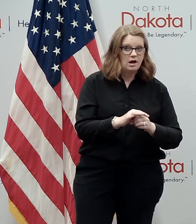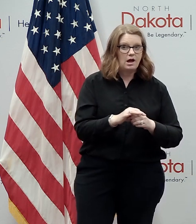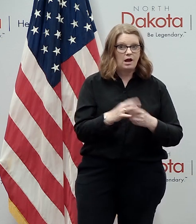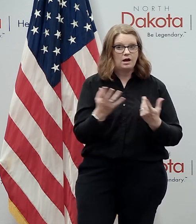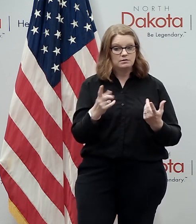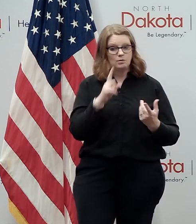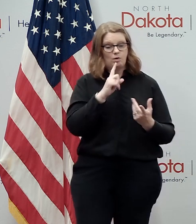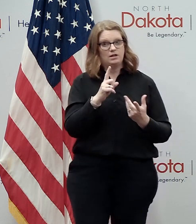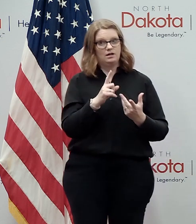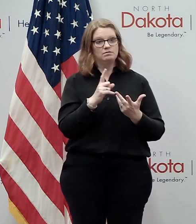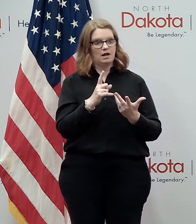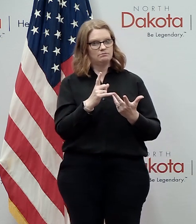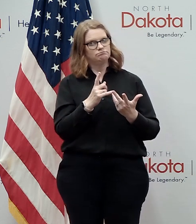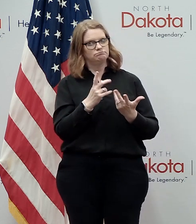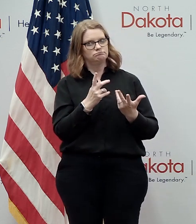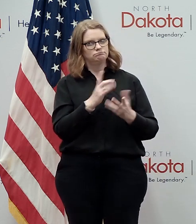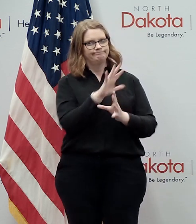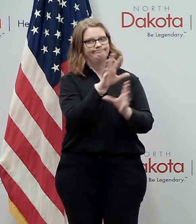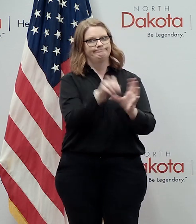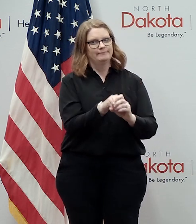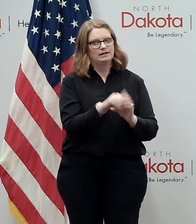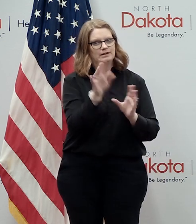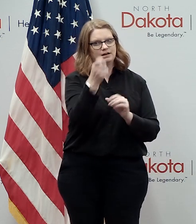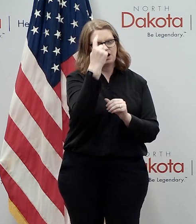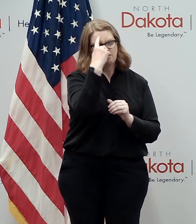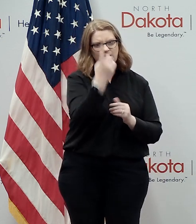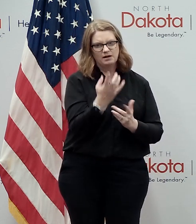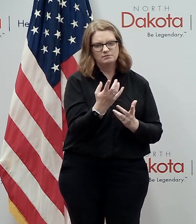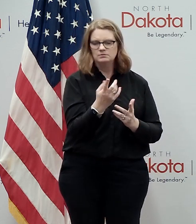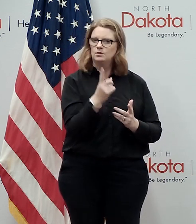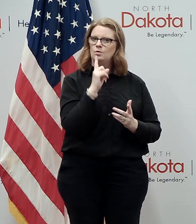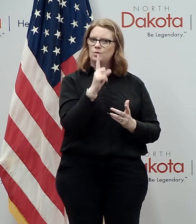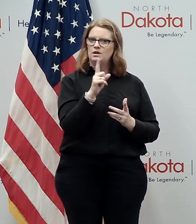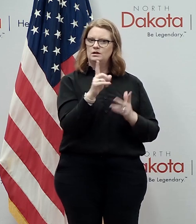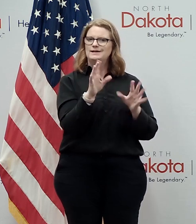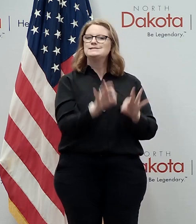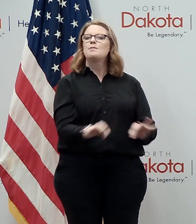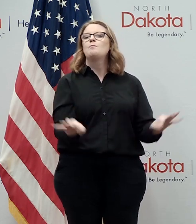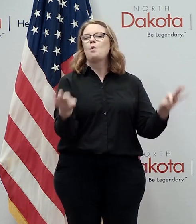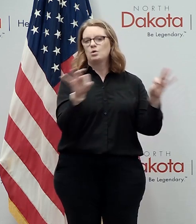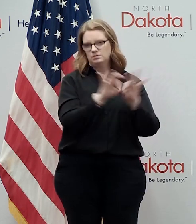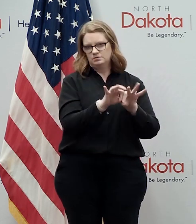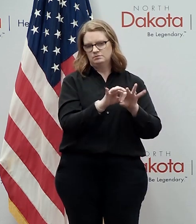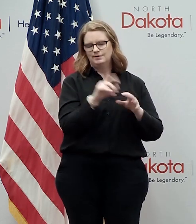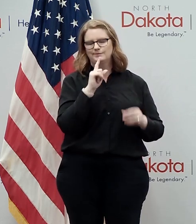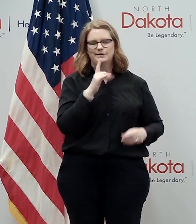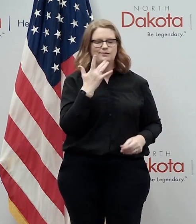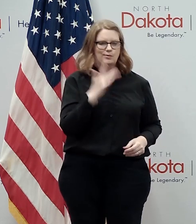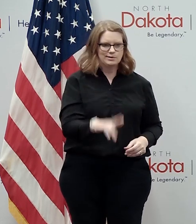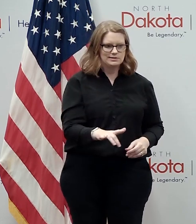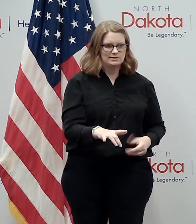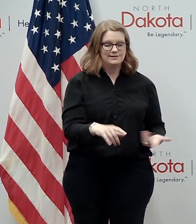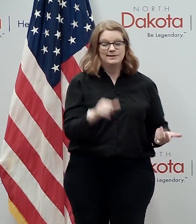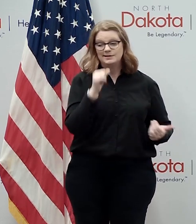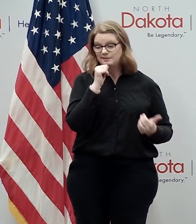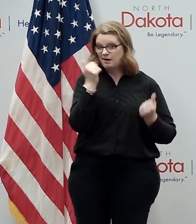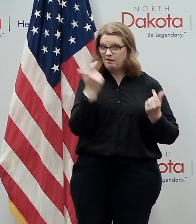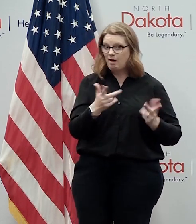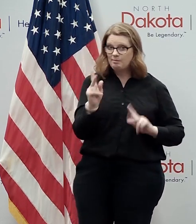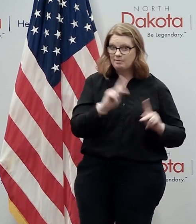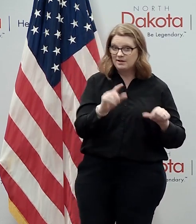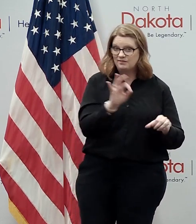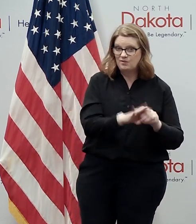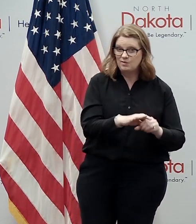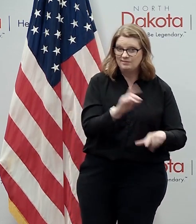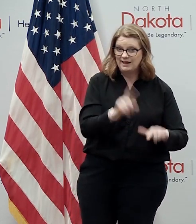a voice in our government is one of the fundamental rights as americans we're so fortunate to have it not everybody in the world does and we're